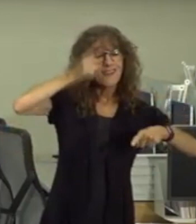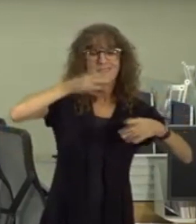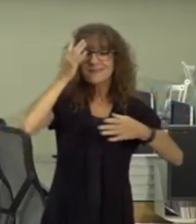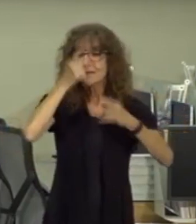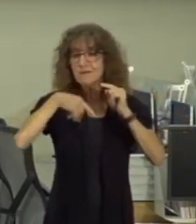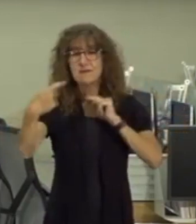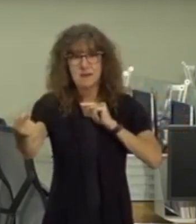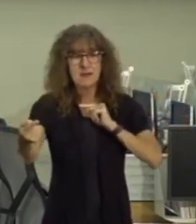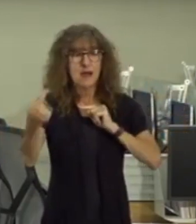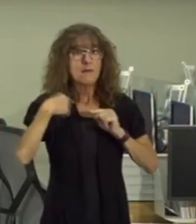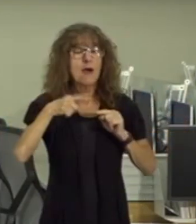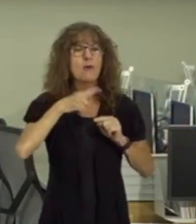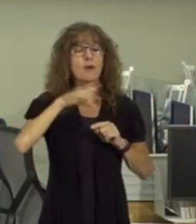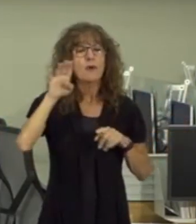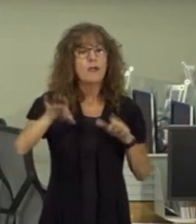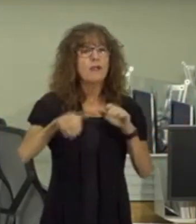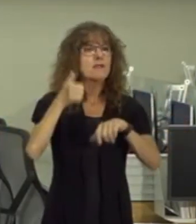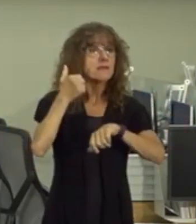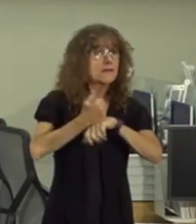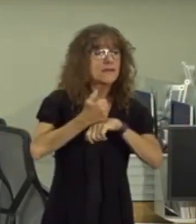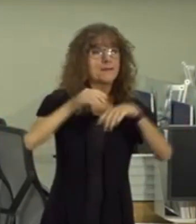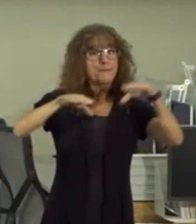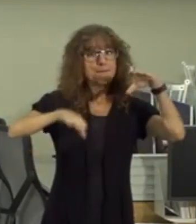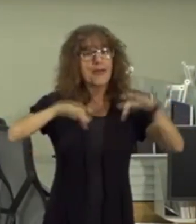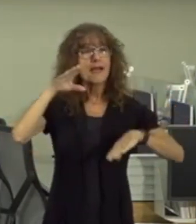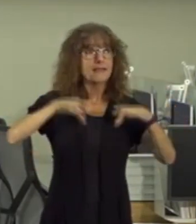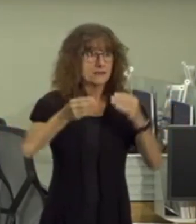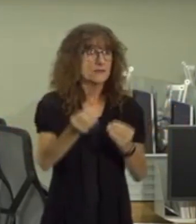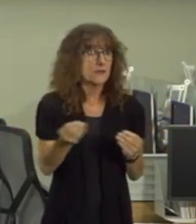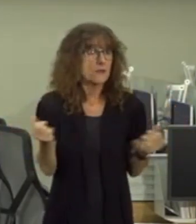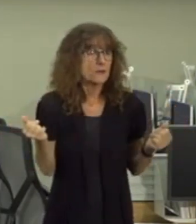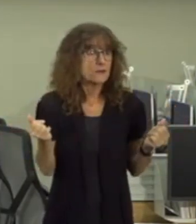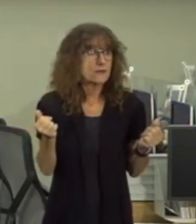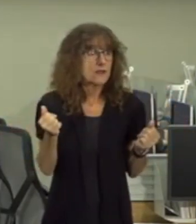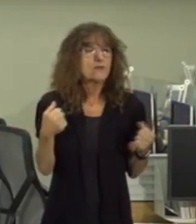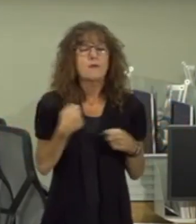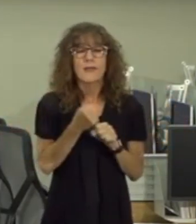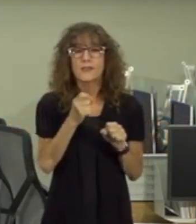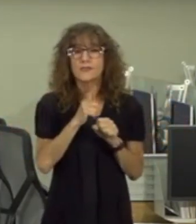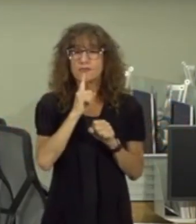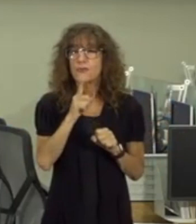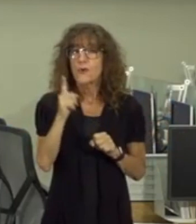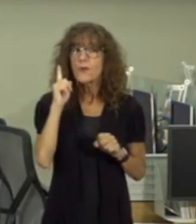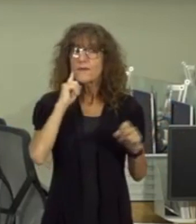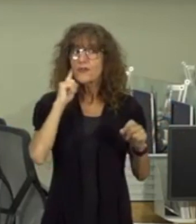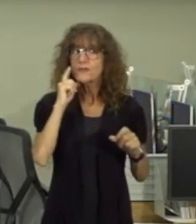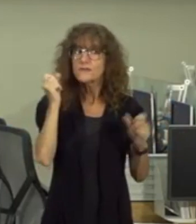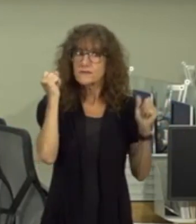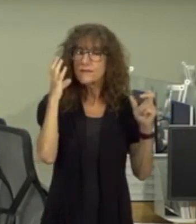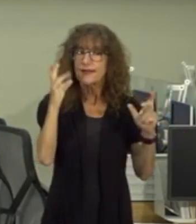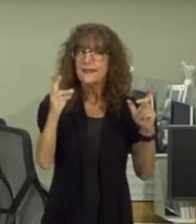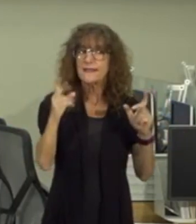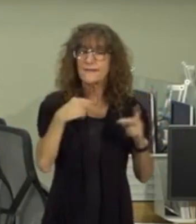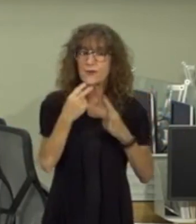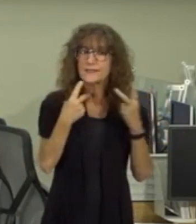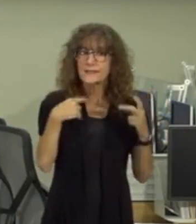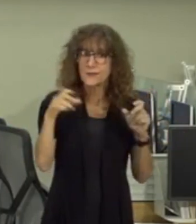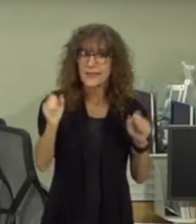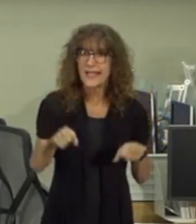agree but we we will come up with a balanced solution when we make sure we've heard from as many voices as we can